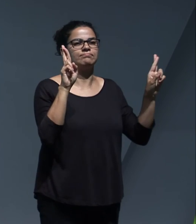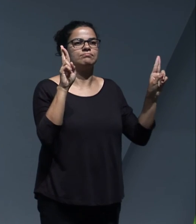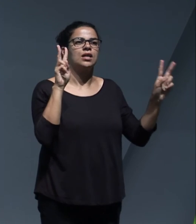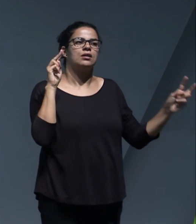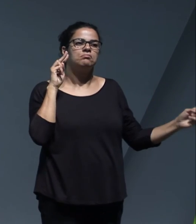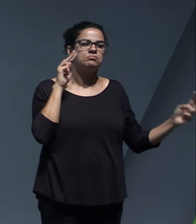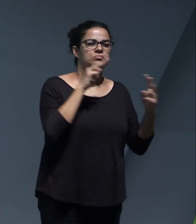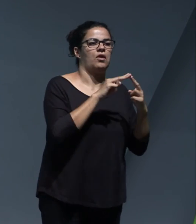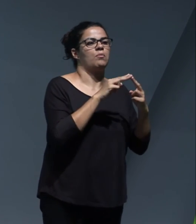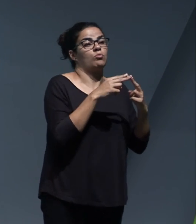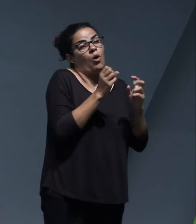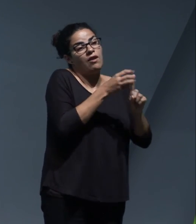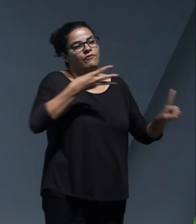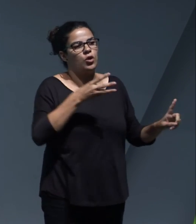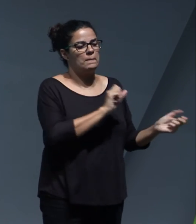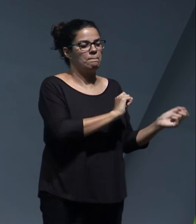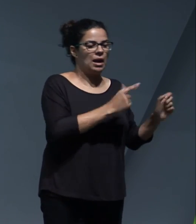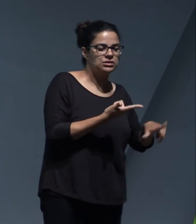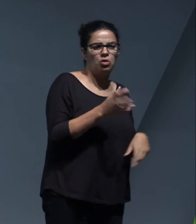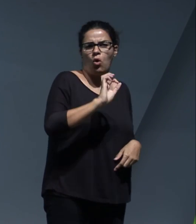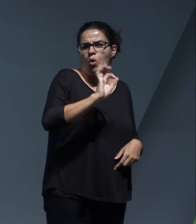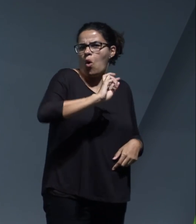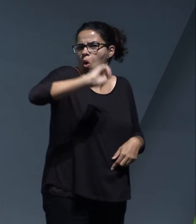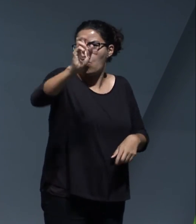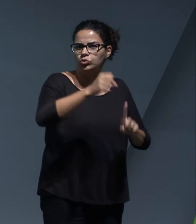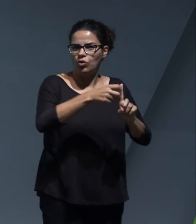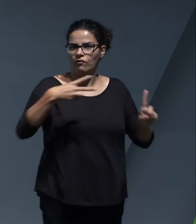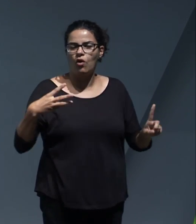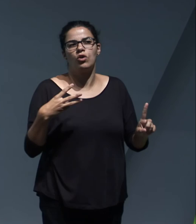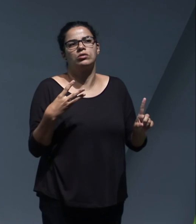I hope, that we'll meet in forums of this kind